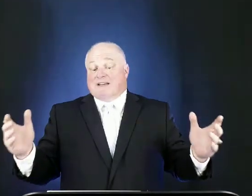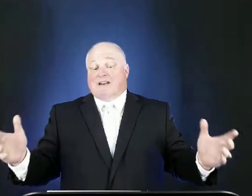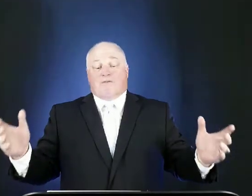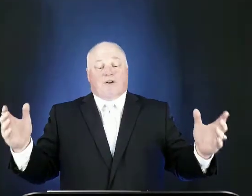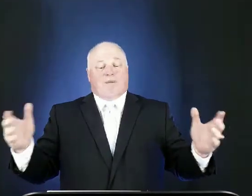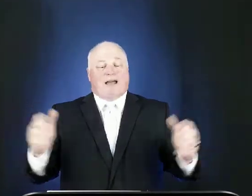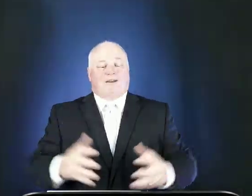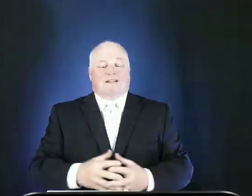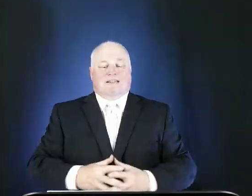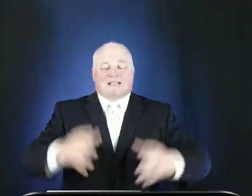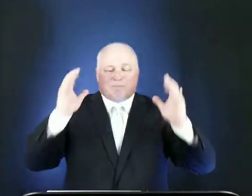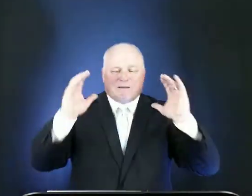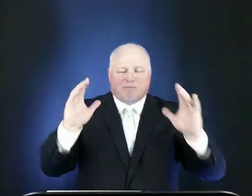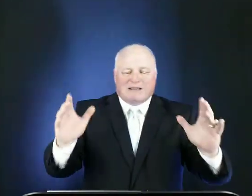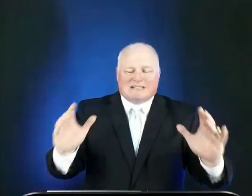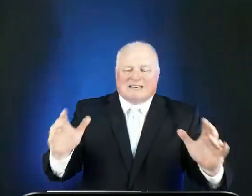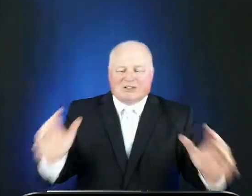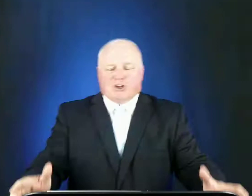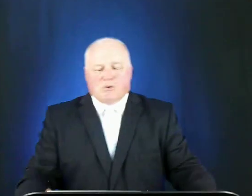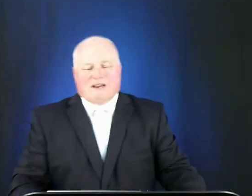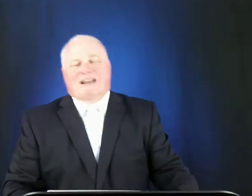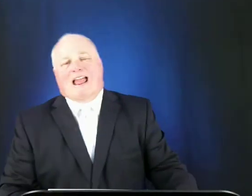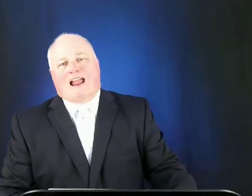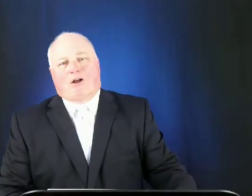different about us let's be busy doing it now